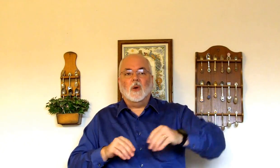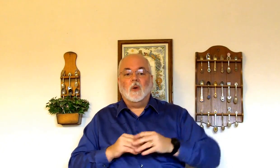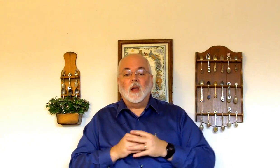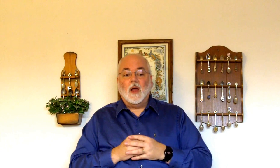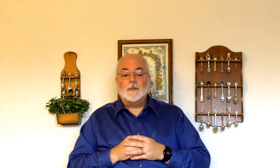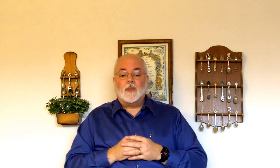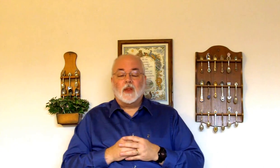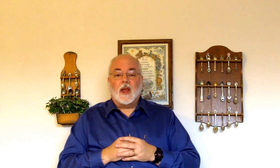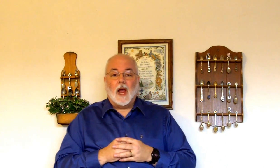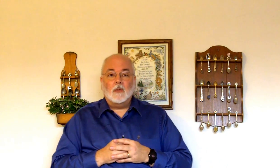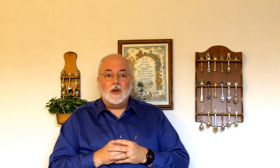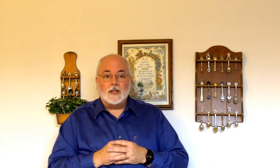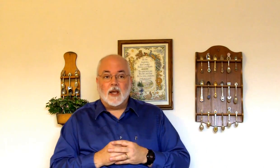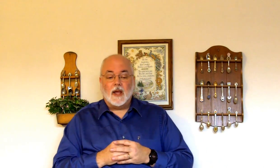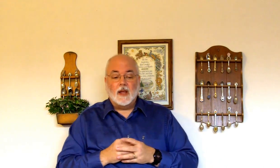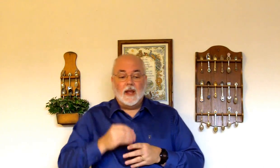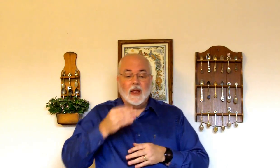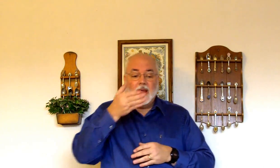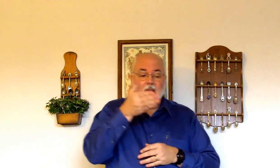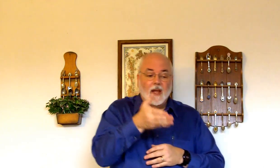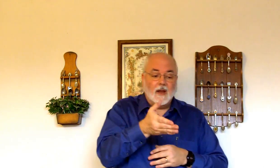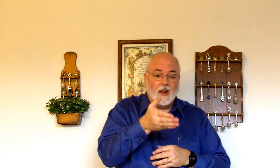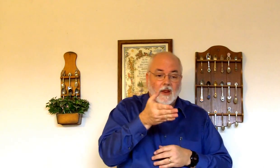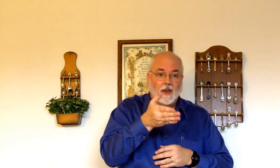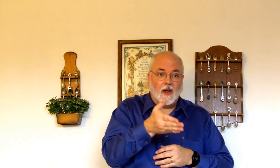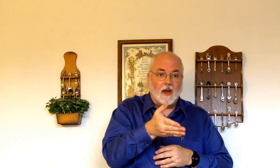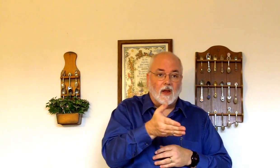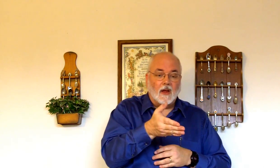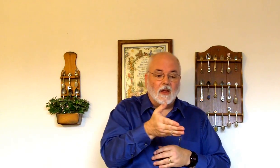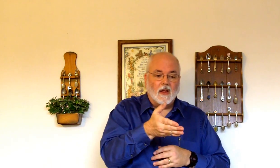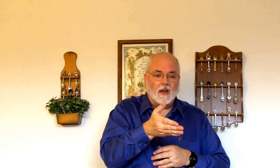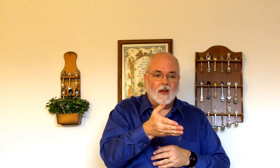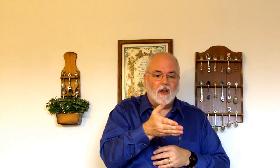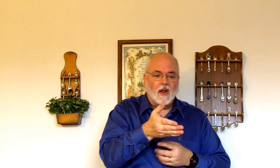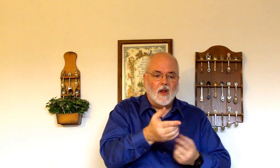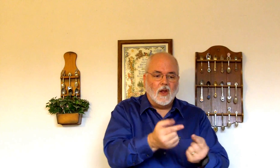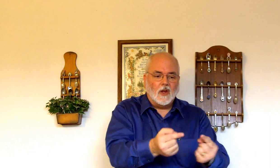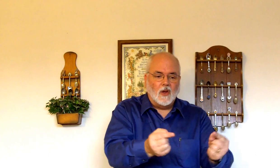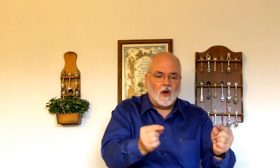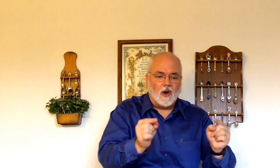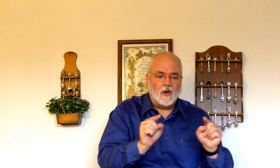I'm going to say, in the garden